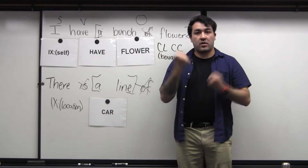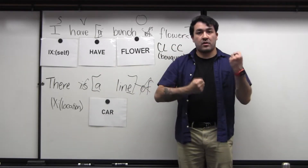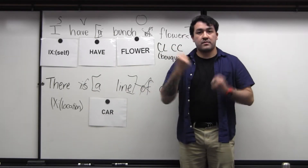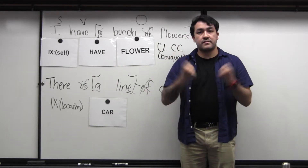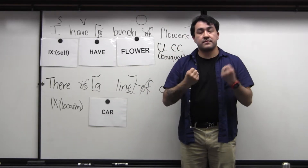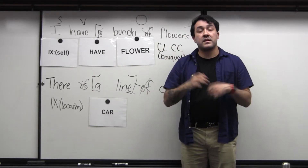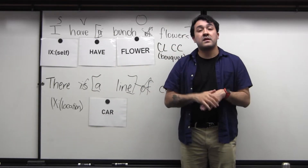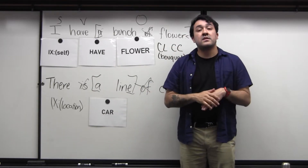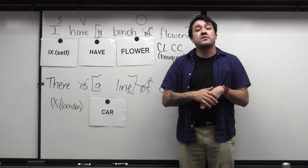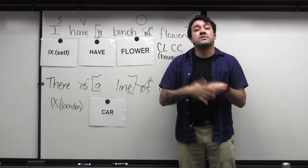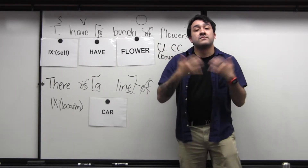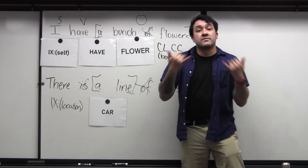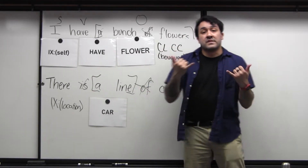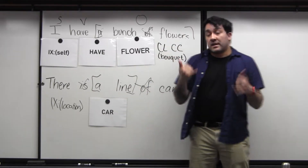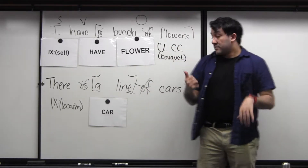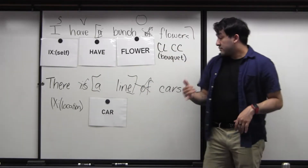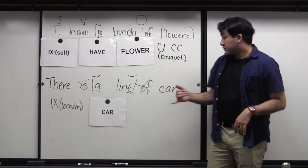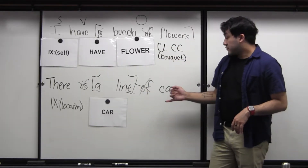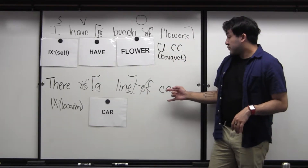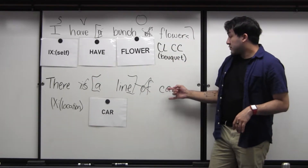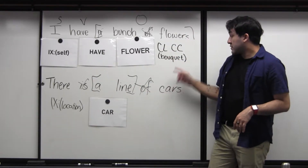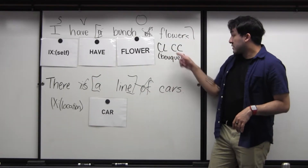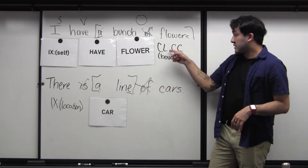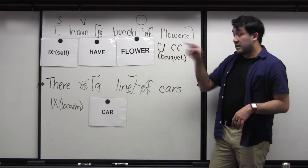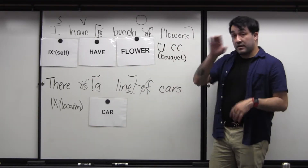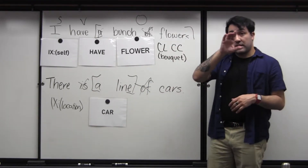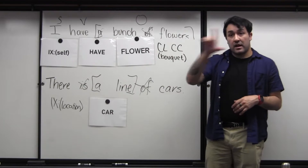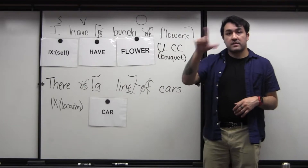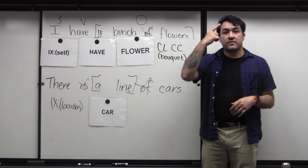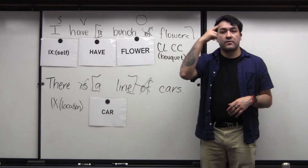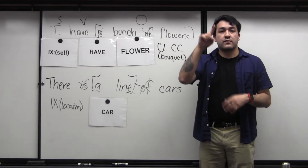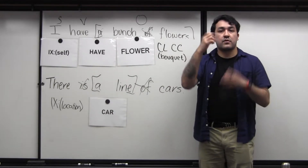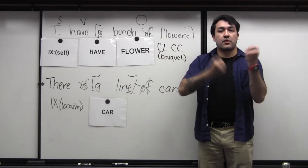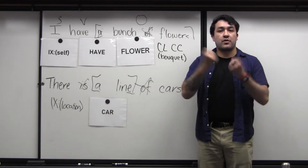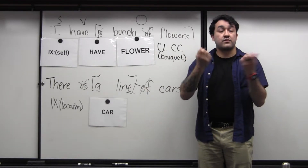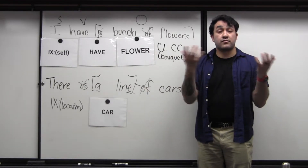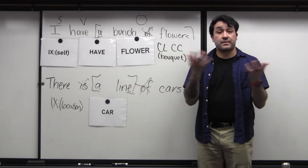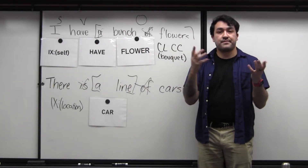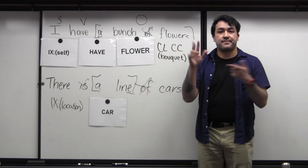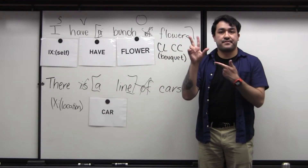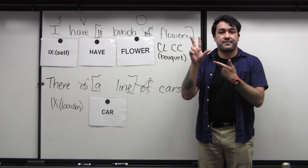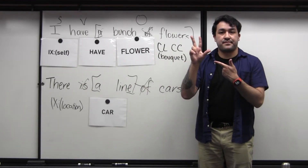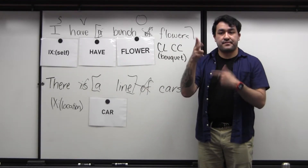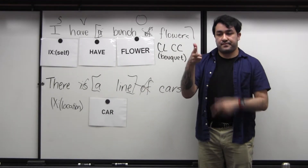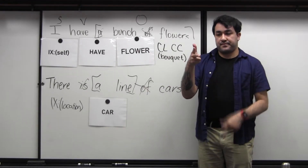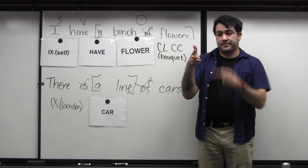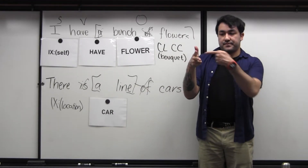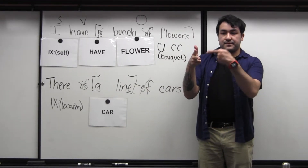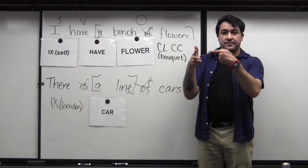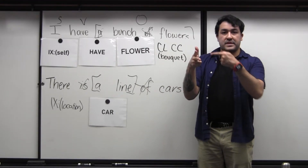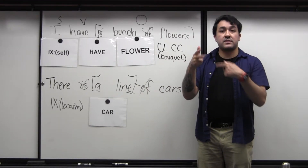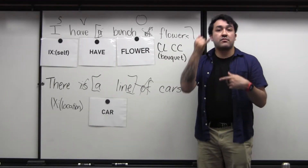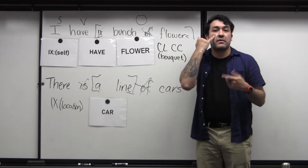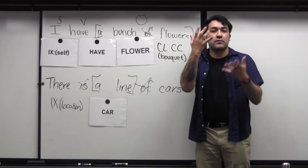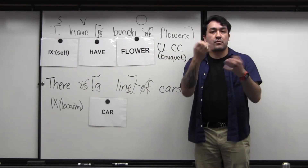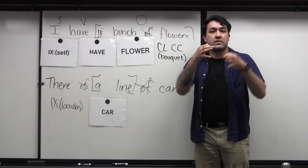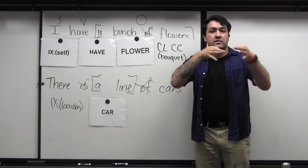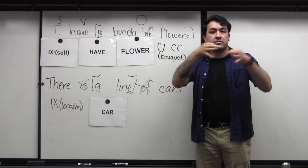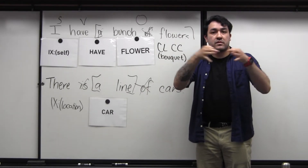So over there, there's a car. And so now let's focus on the classifier. So for cars, we use the three